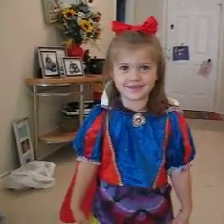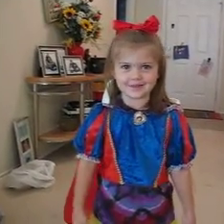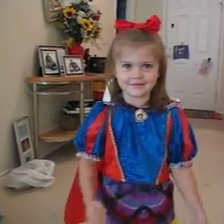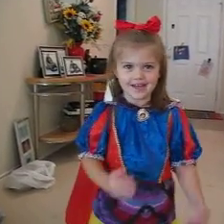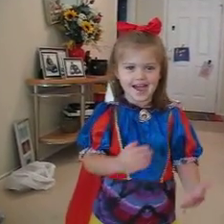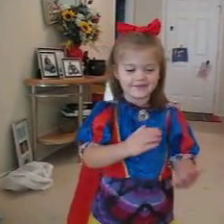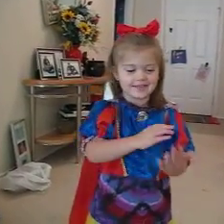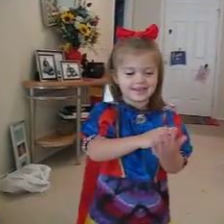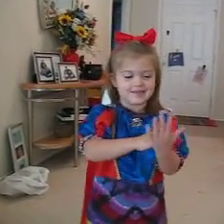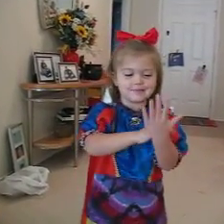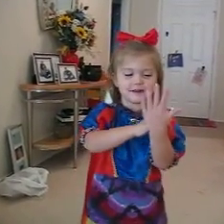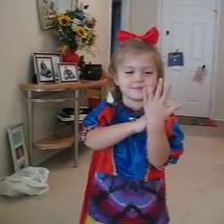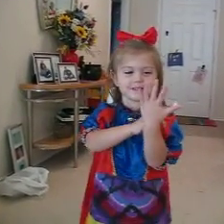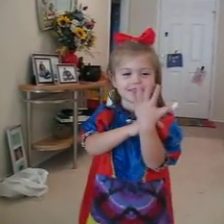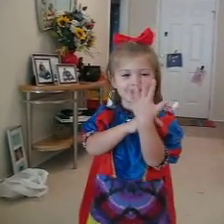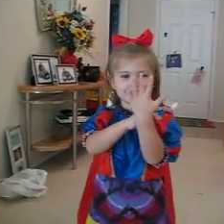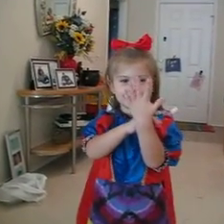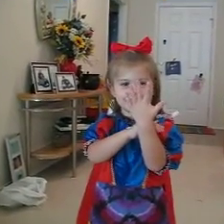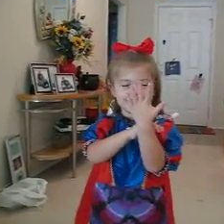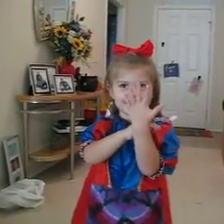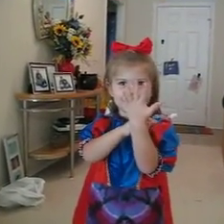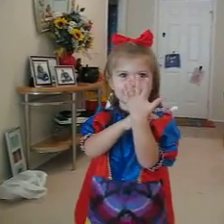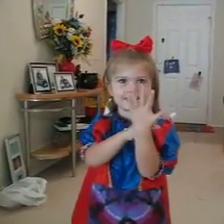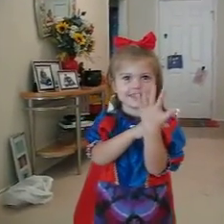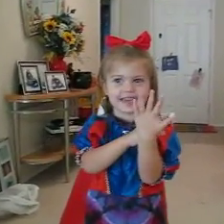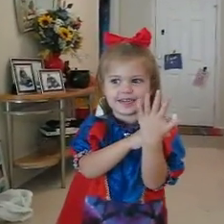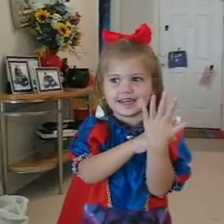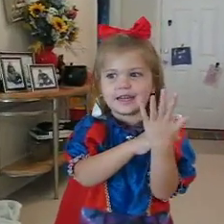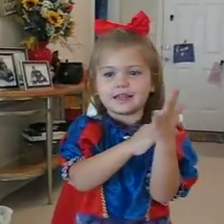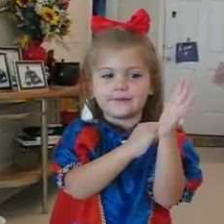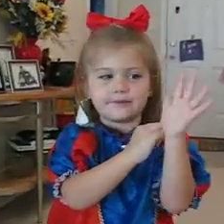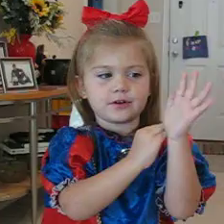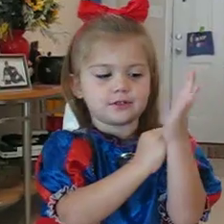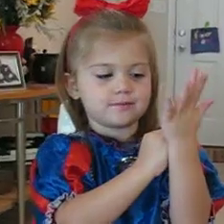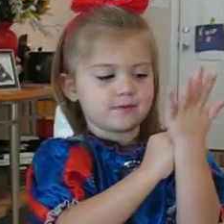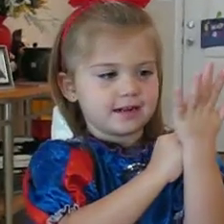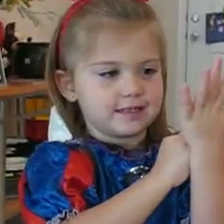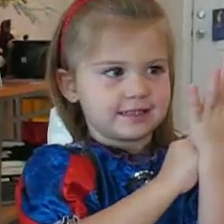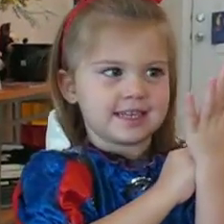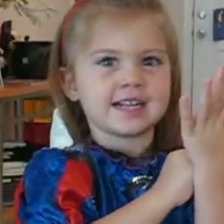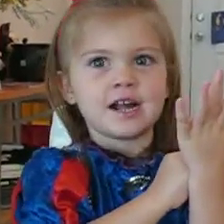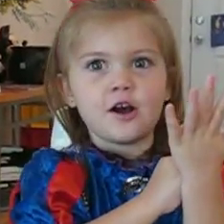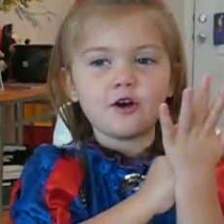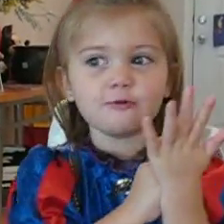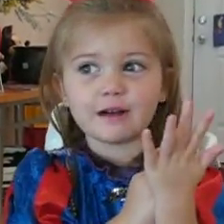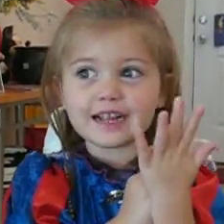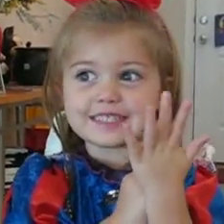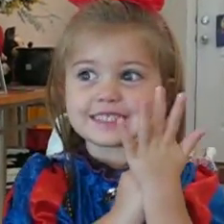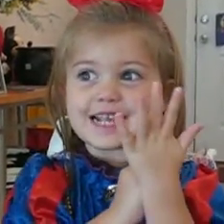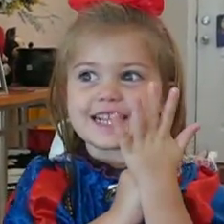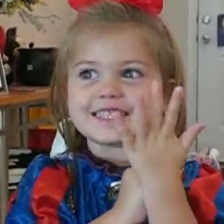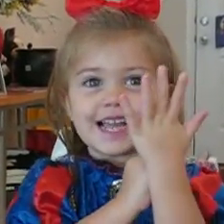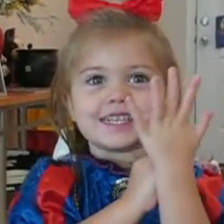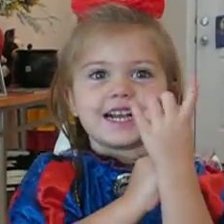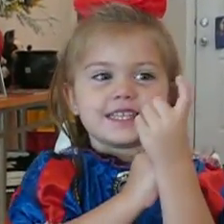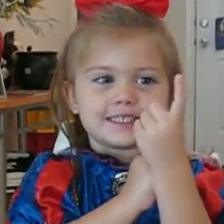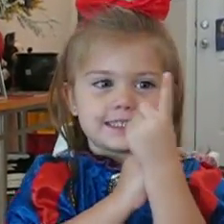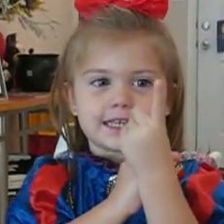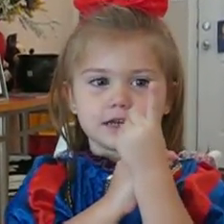Five little pumpkins sitting on the gate, the first one said, oh my, it's getting late, the second